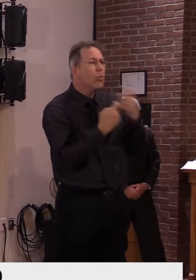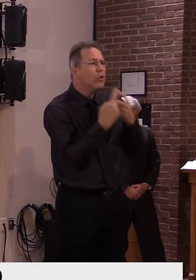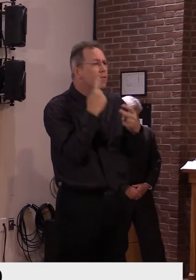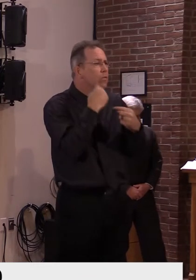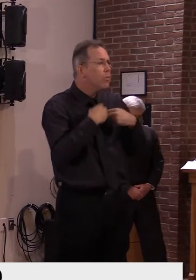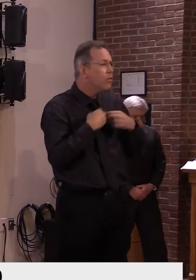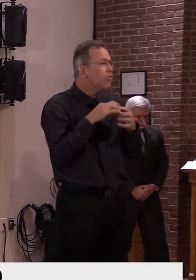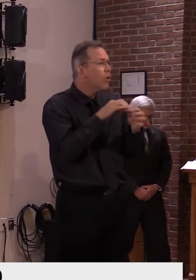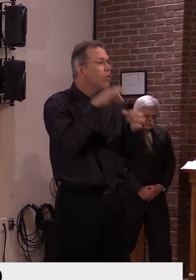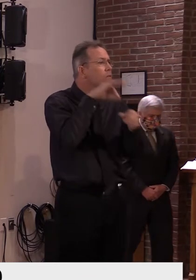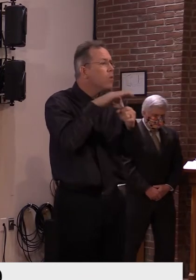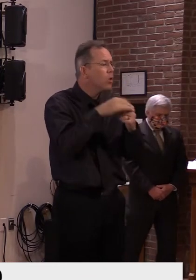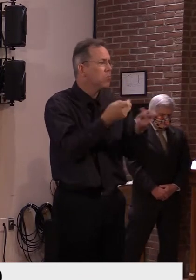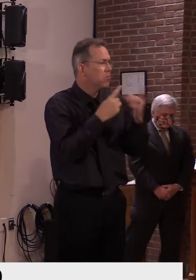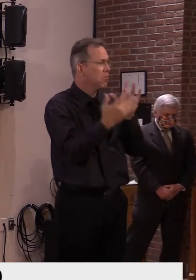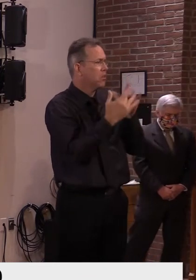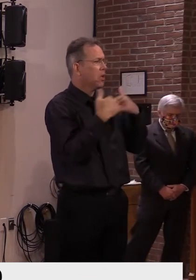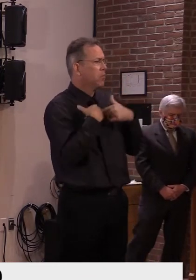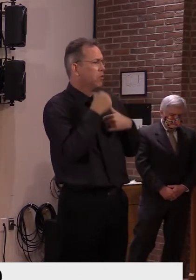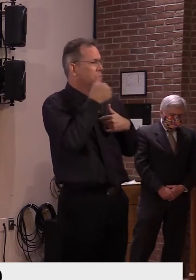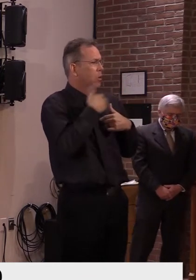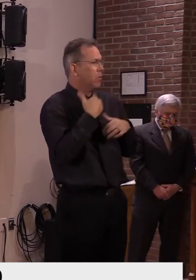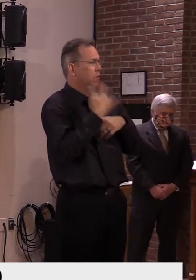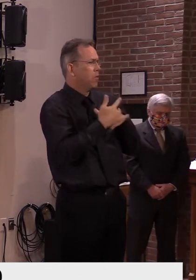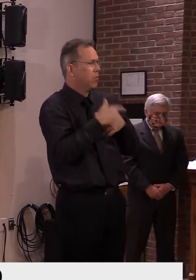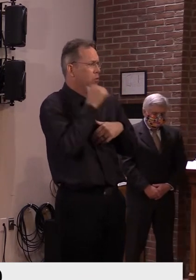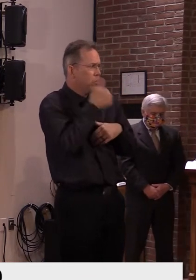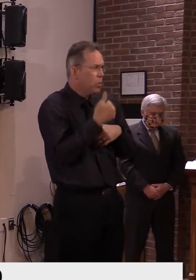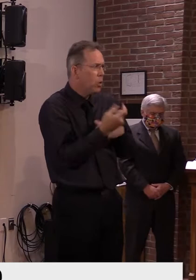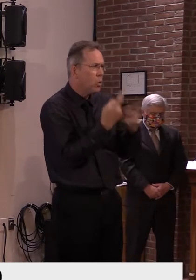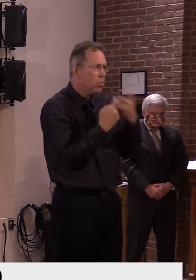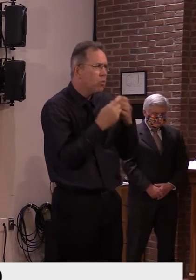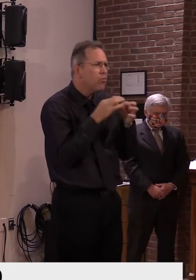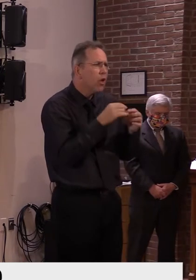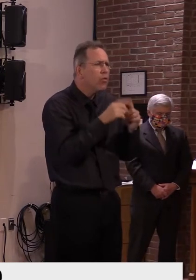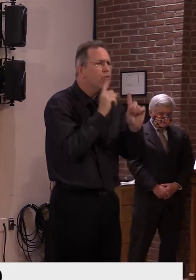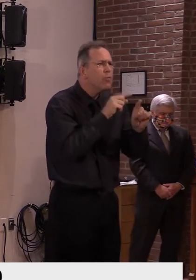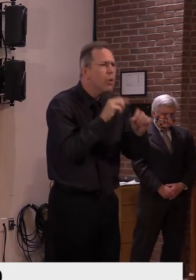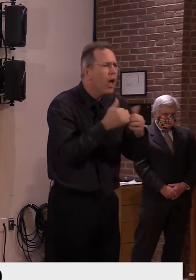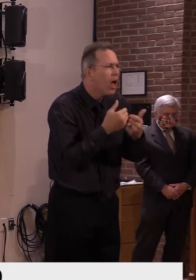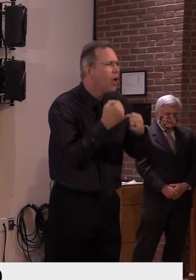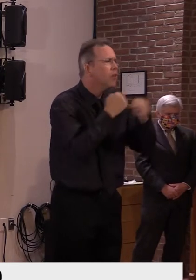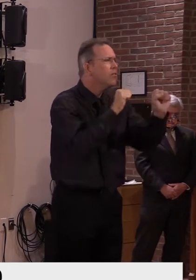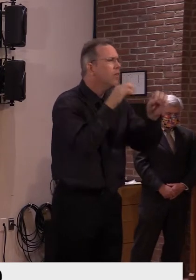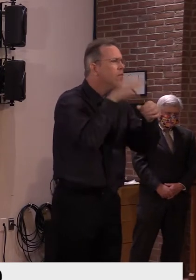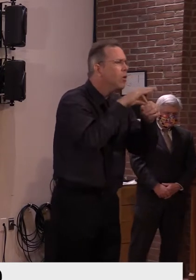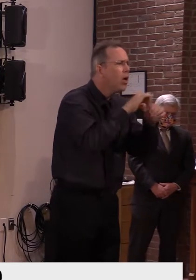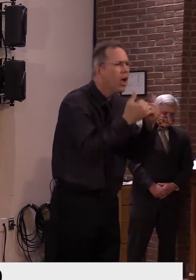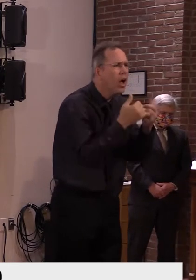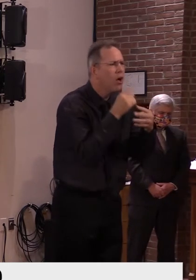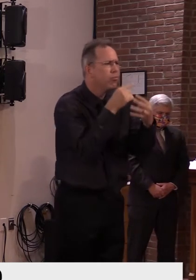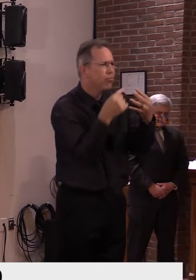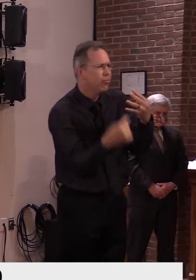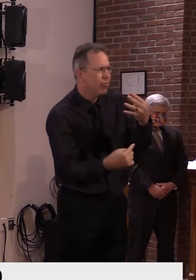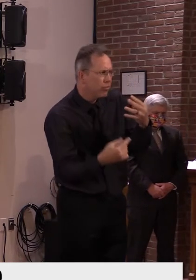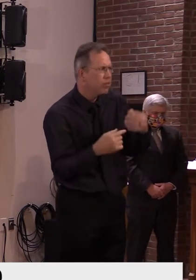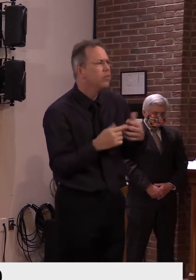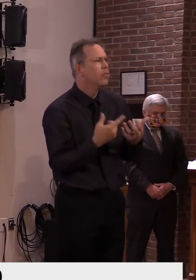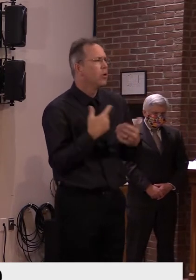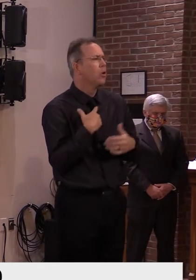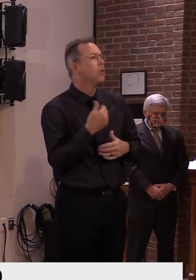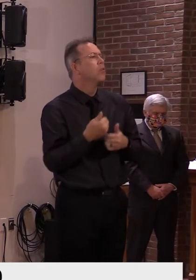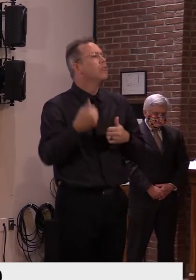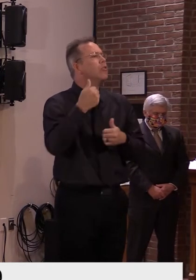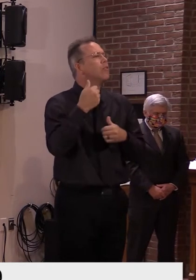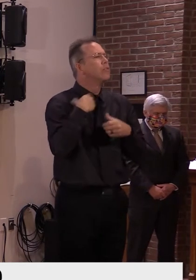issued yesterday regarding safe election procedures. So if you need to, please reach out to my chief of staff at Eric Covey so you can